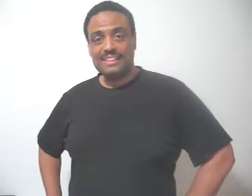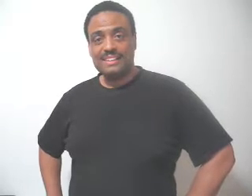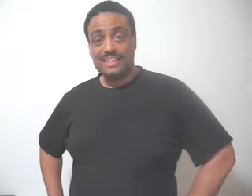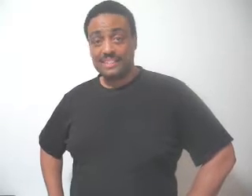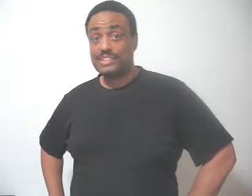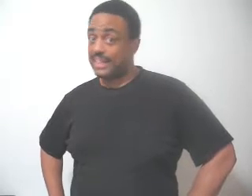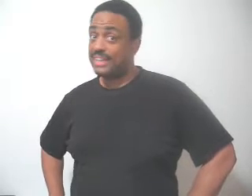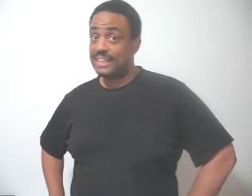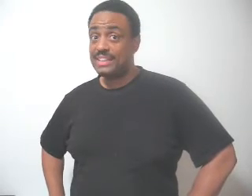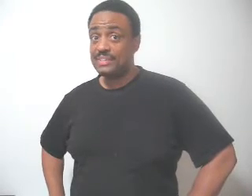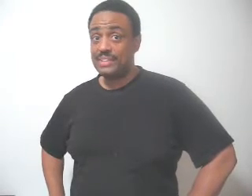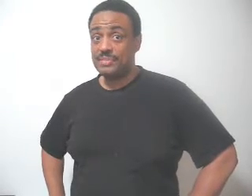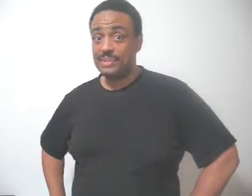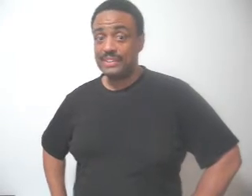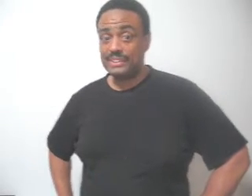that's crackhead Leroy for you